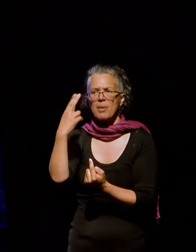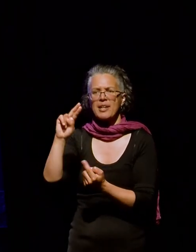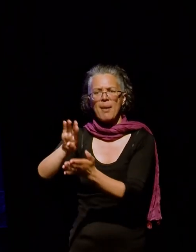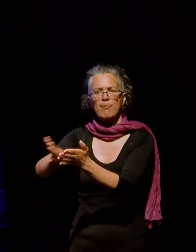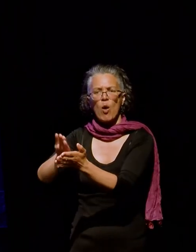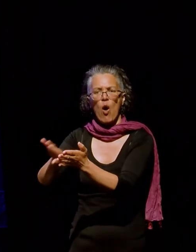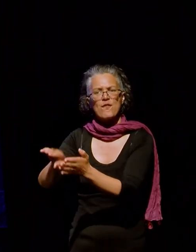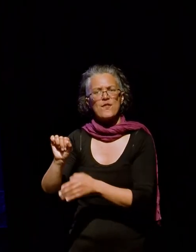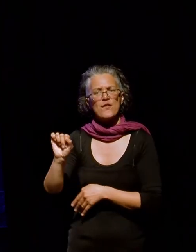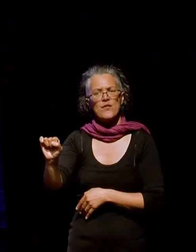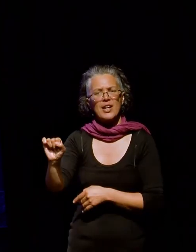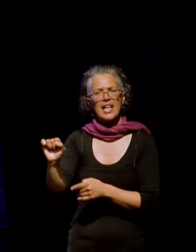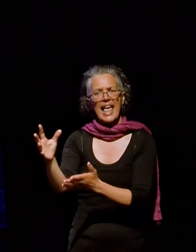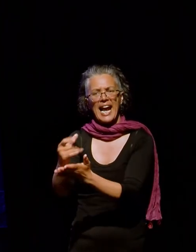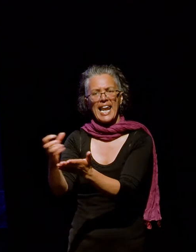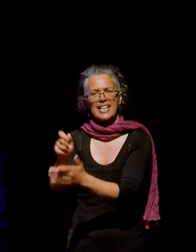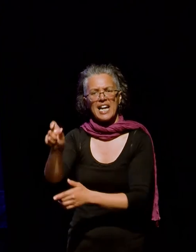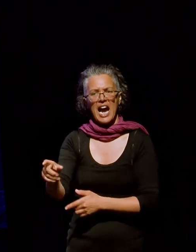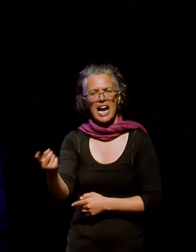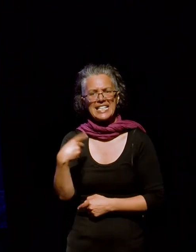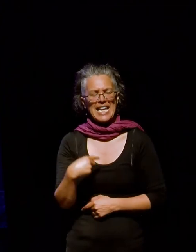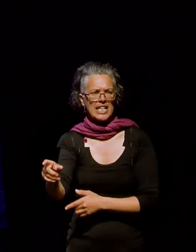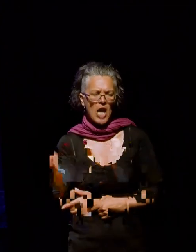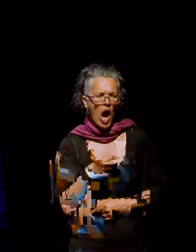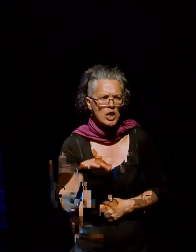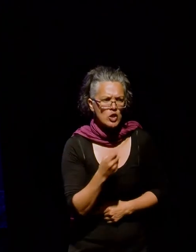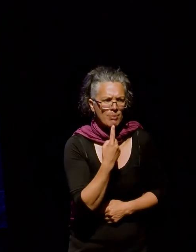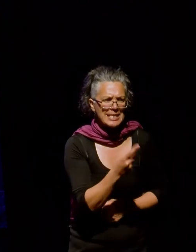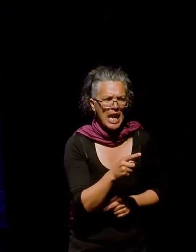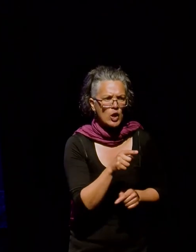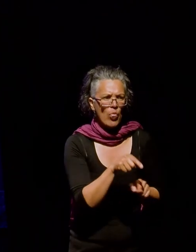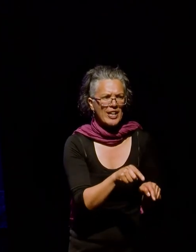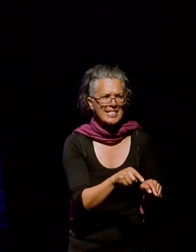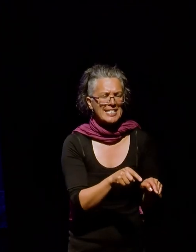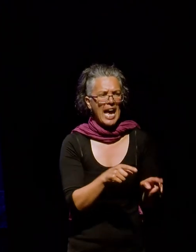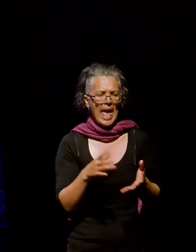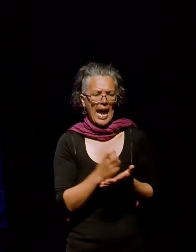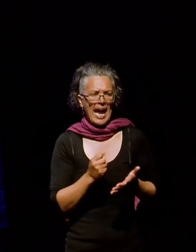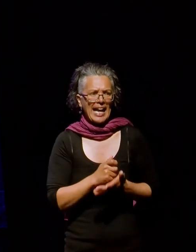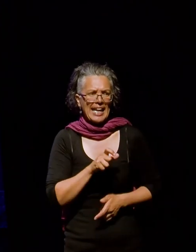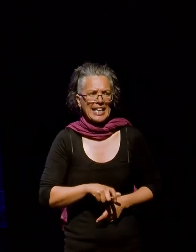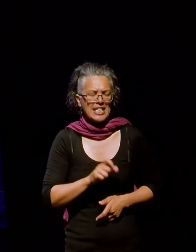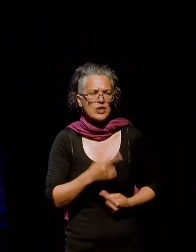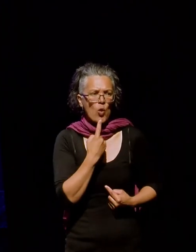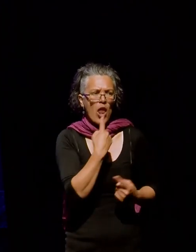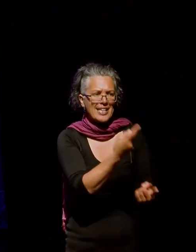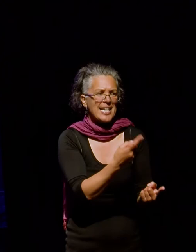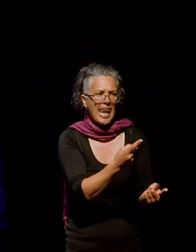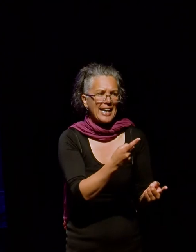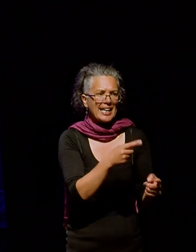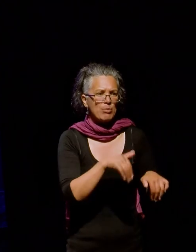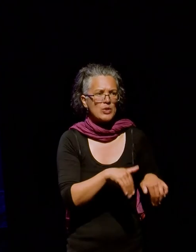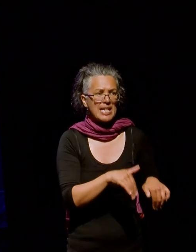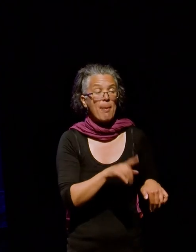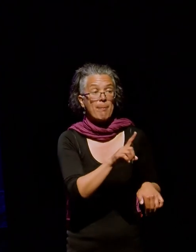he's a bit cagey in this message. He says, shouldn't be telling you this. Collectors don't like telling museums these things. But